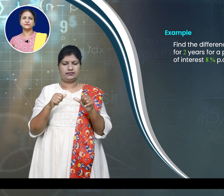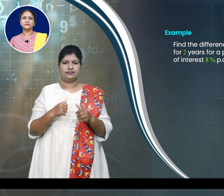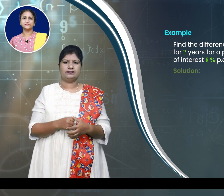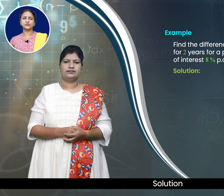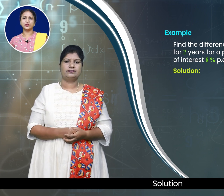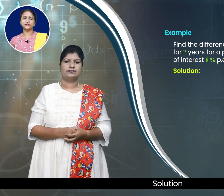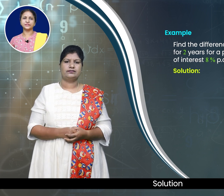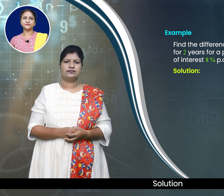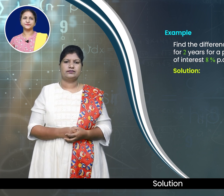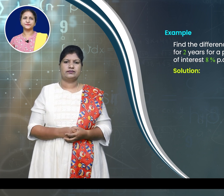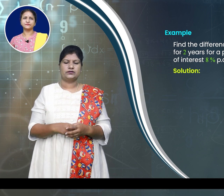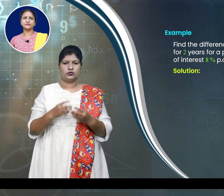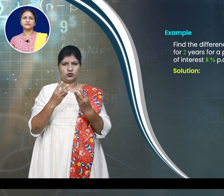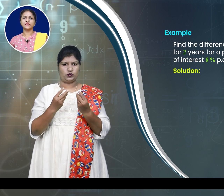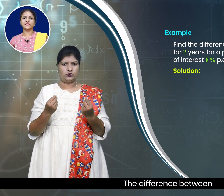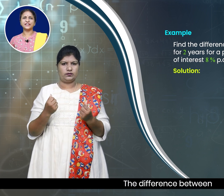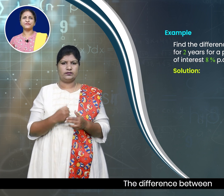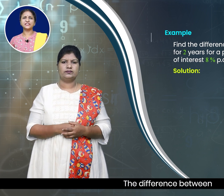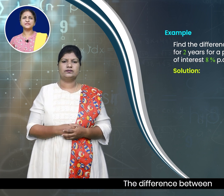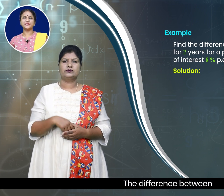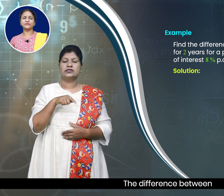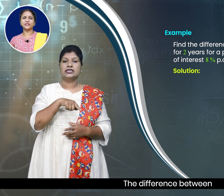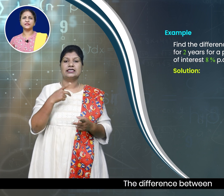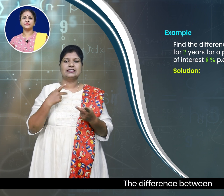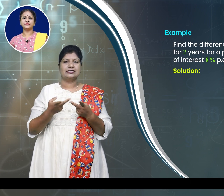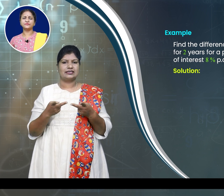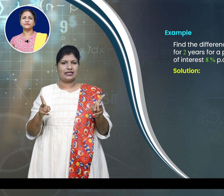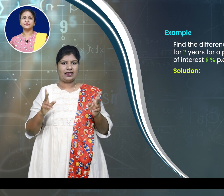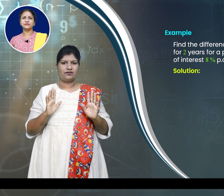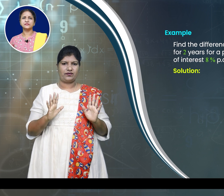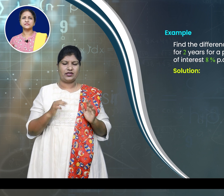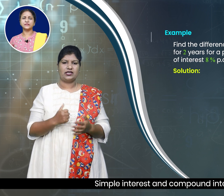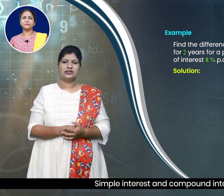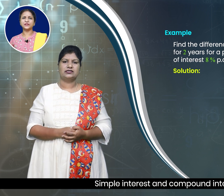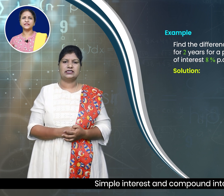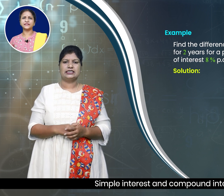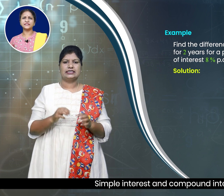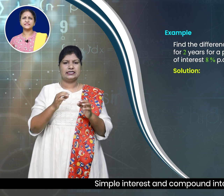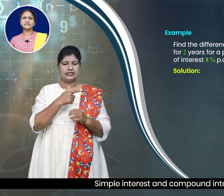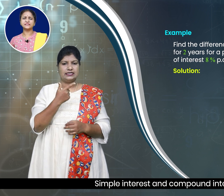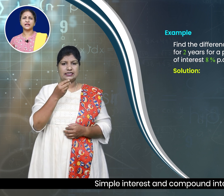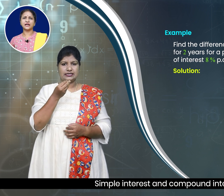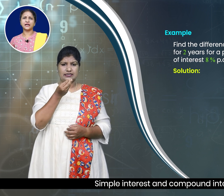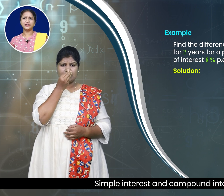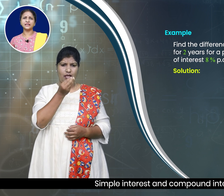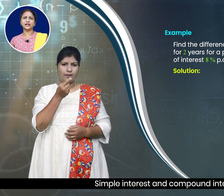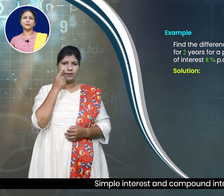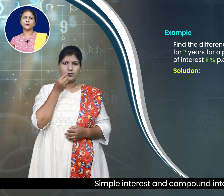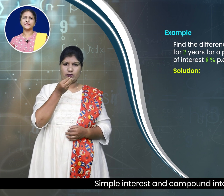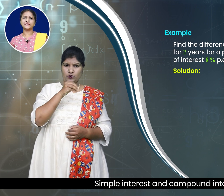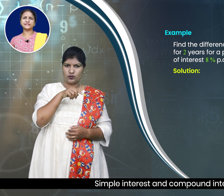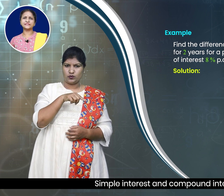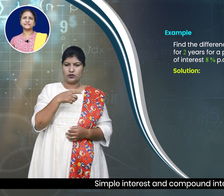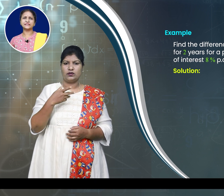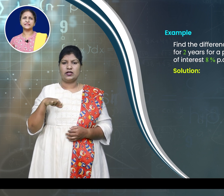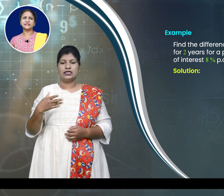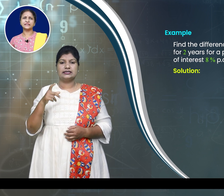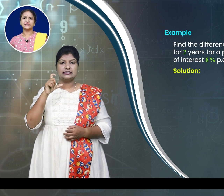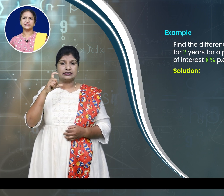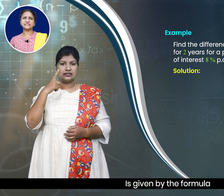The The difference between simple interest and compound interest is